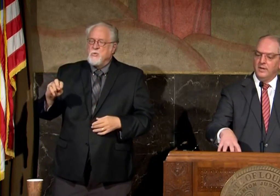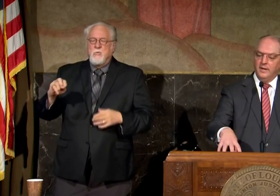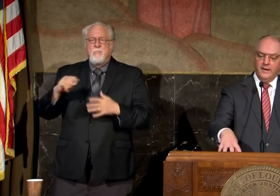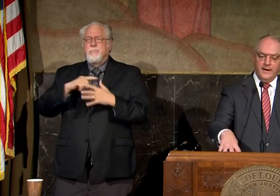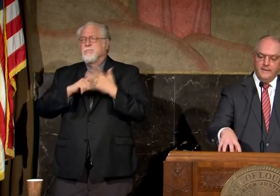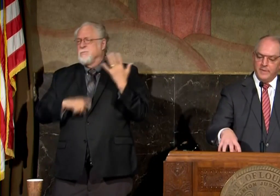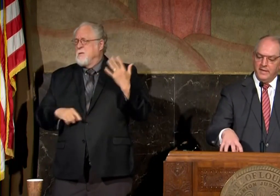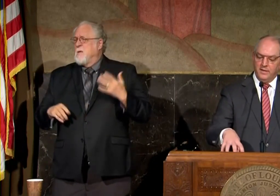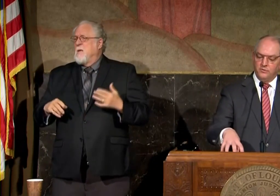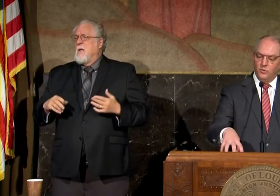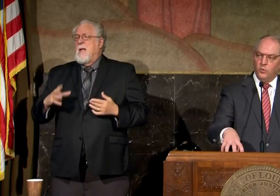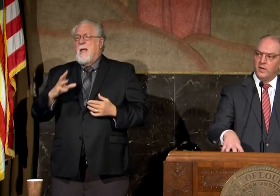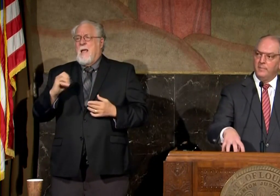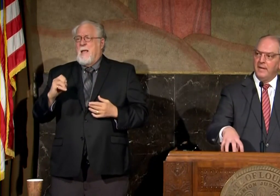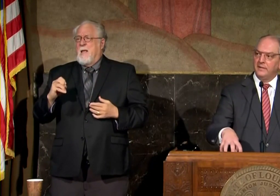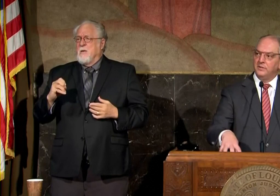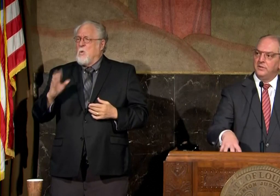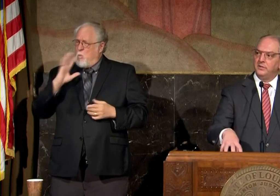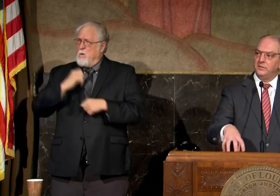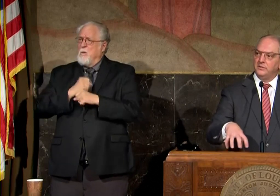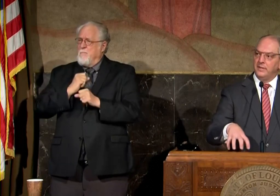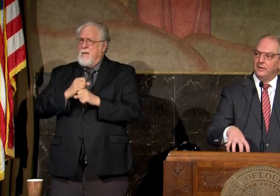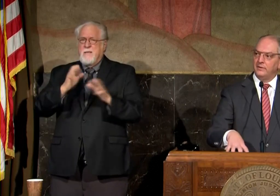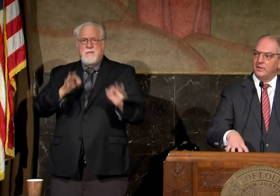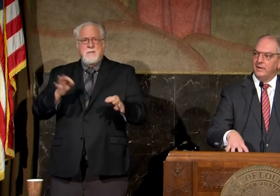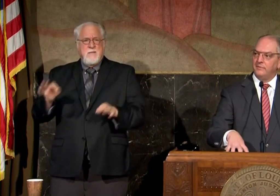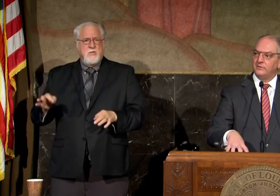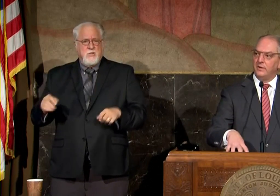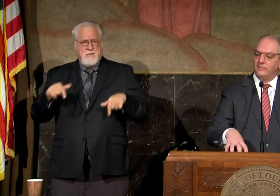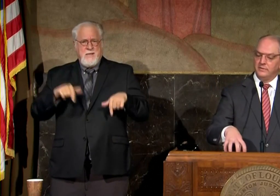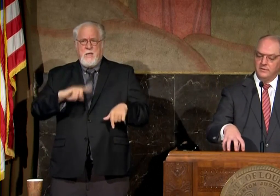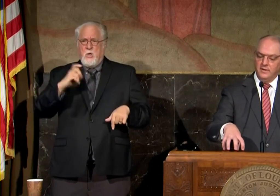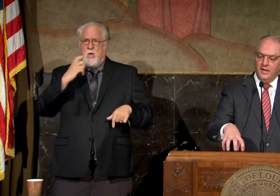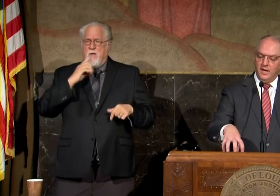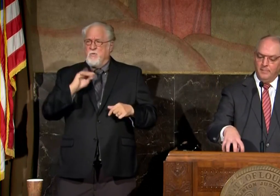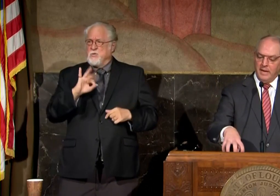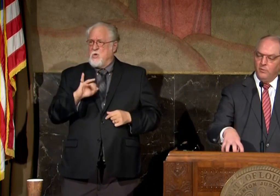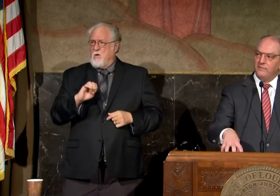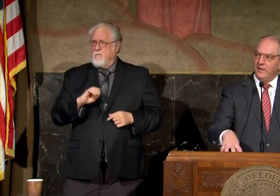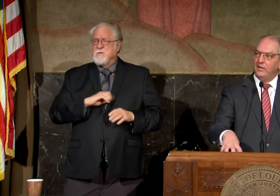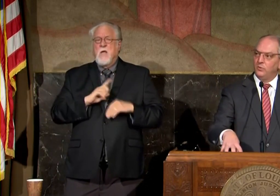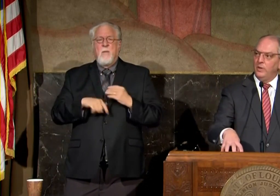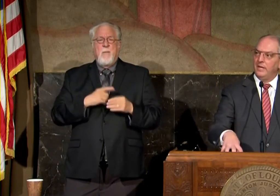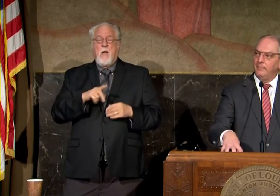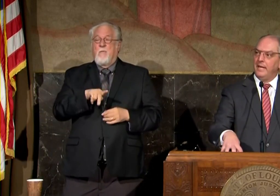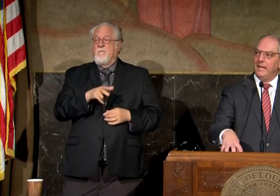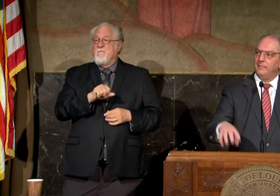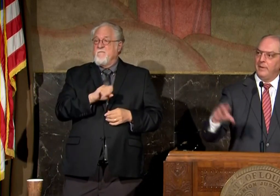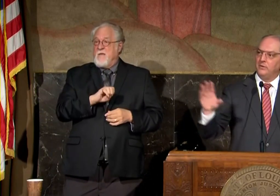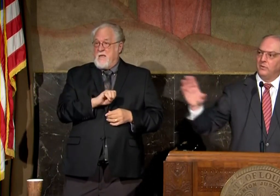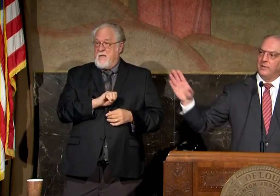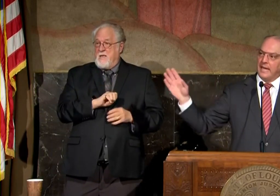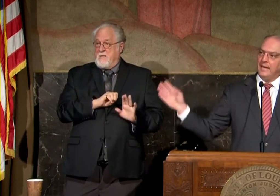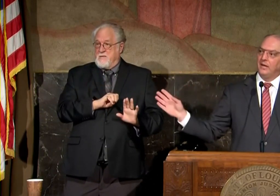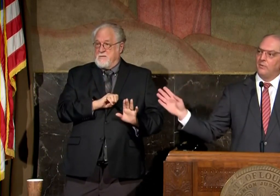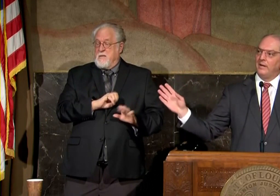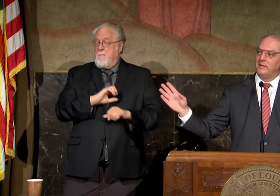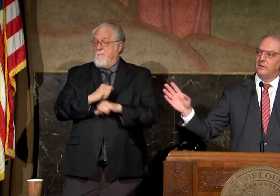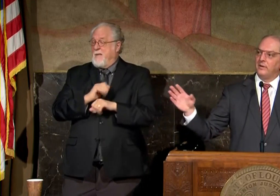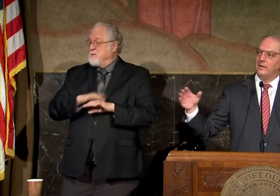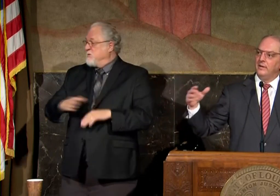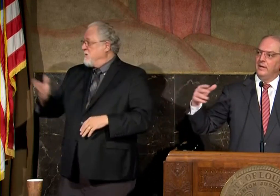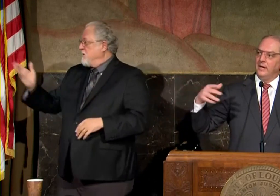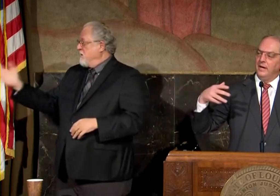so forth um and and so we're going to make the decisions here at the governor's office about what phase we can be in based on the gating